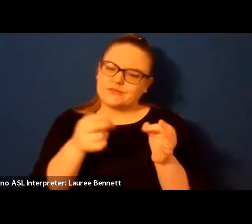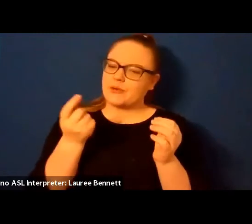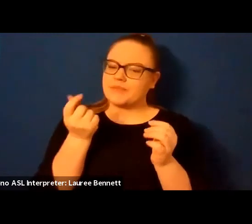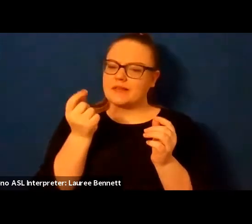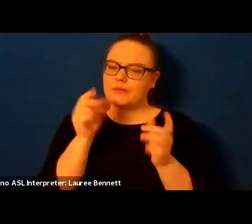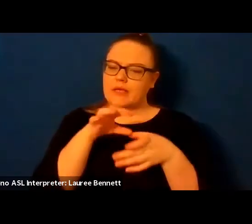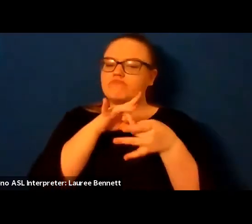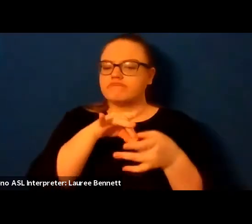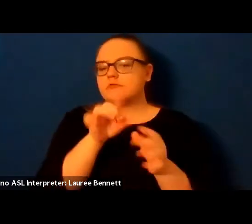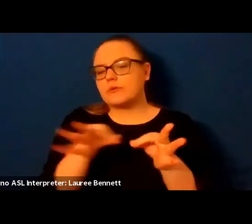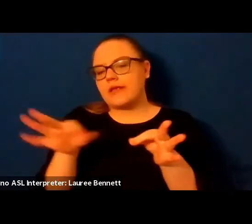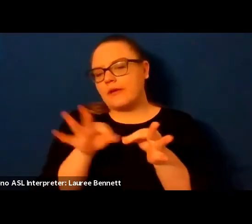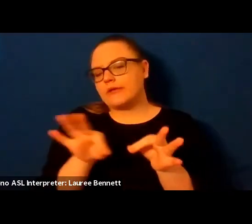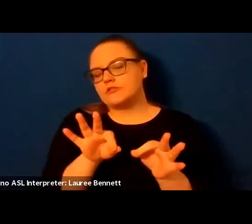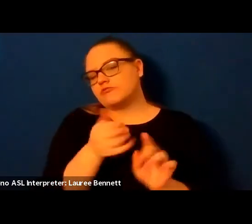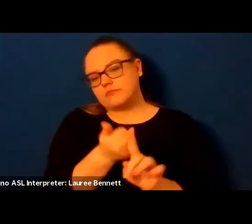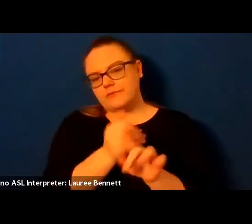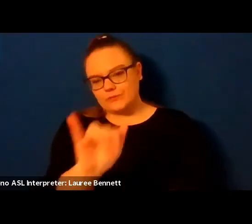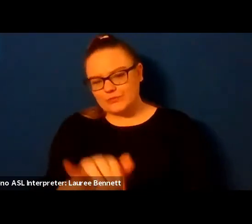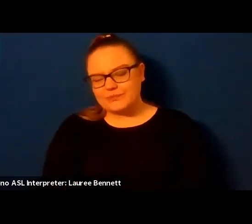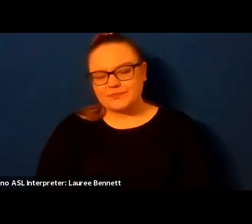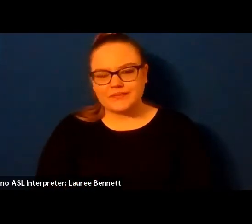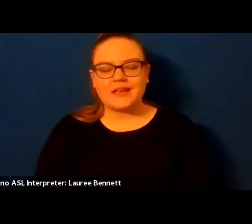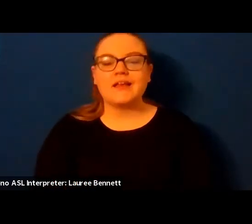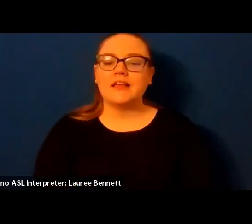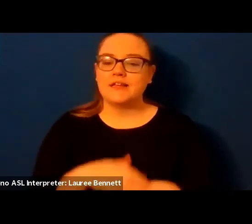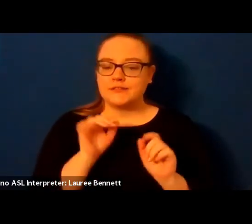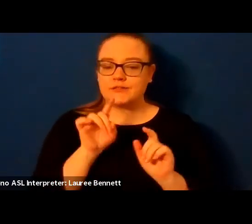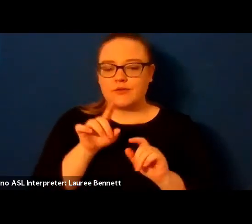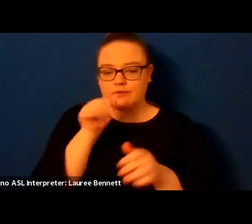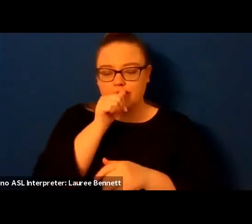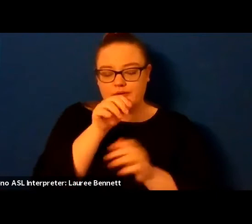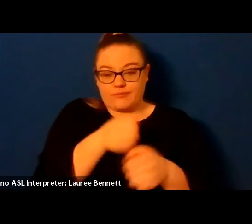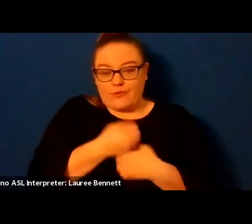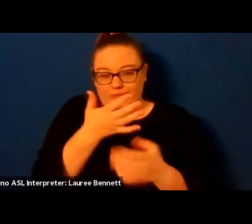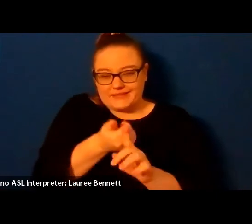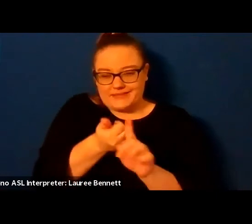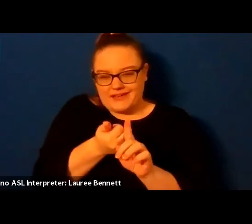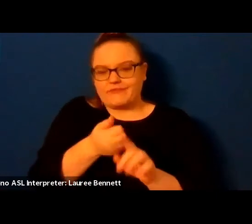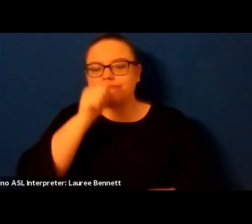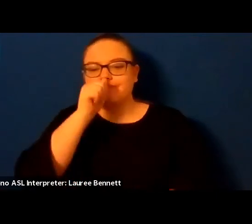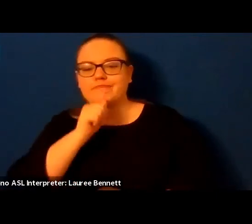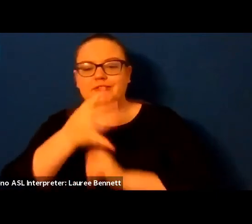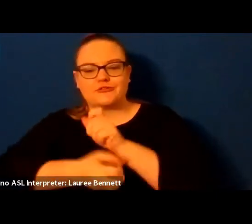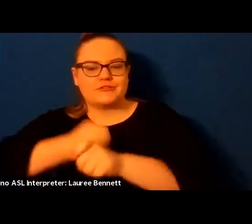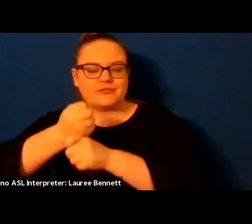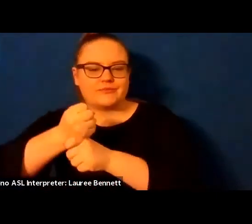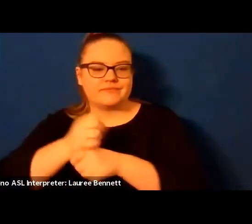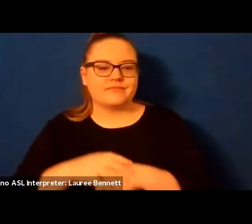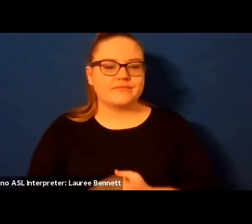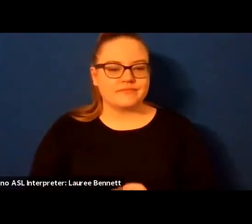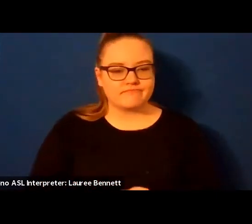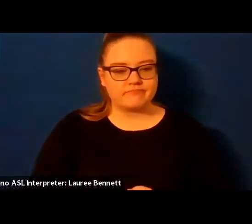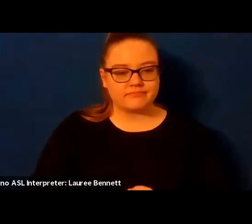language of illness so these are selections from patient years now you are a ladder of bones and